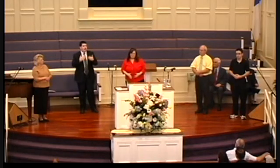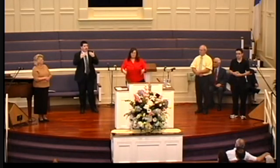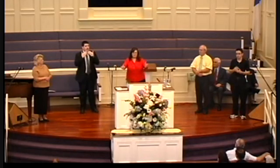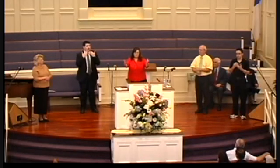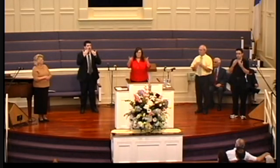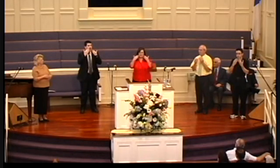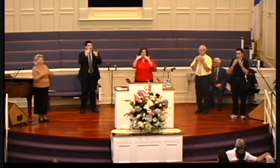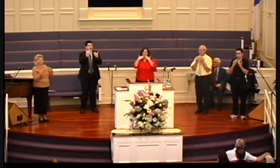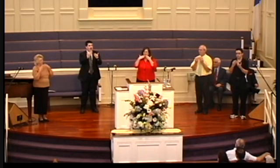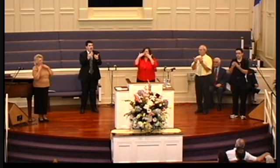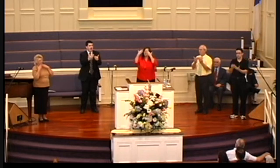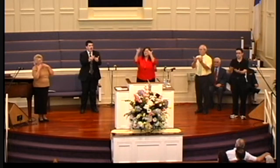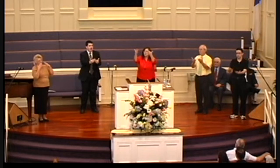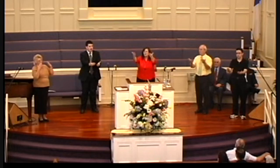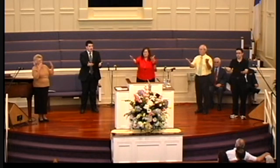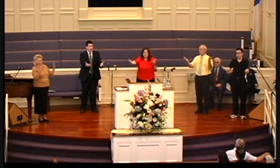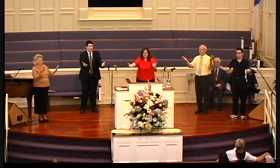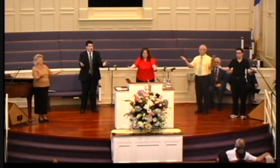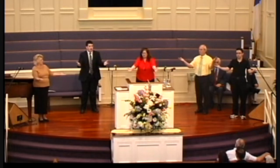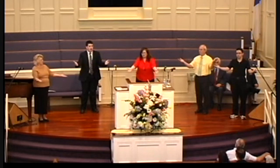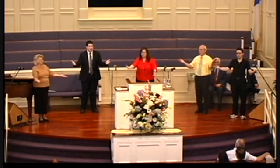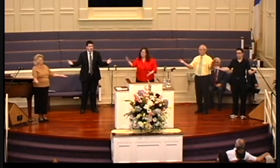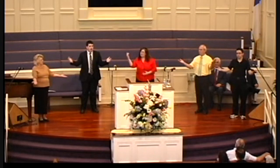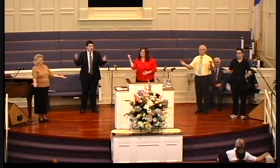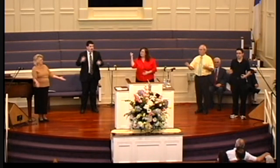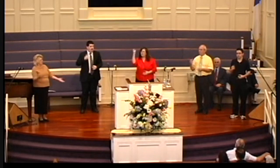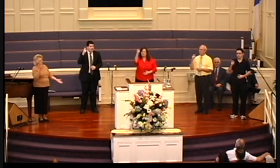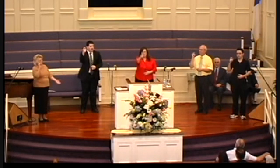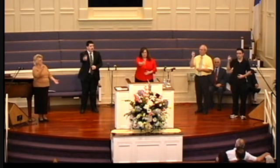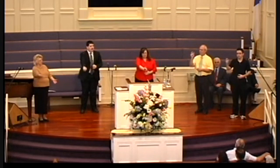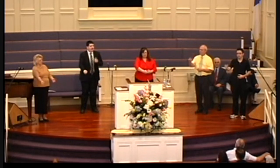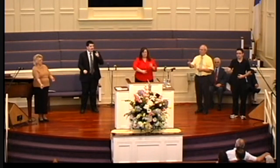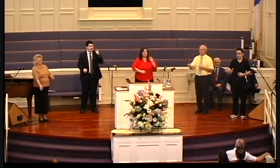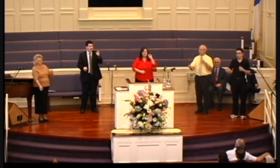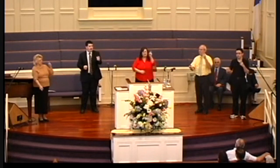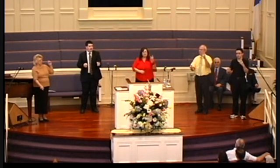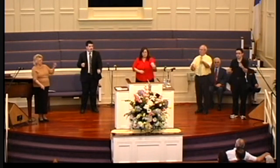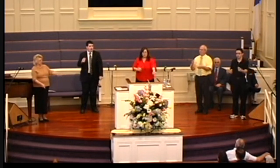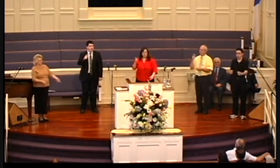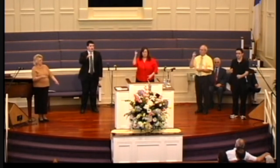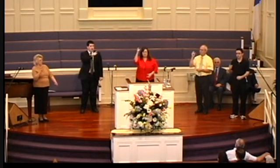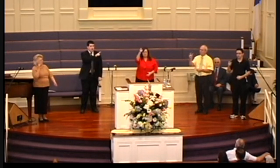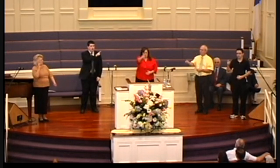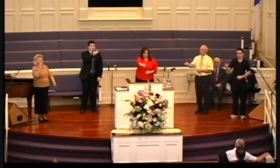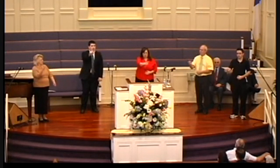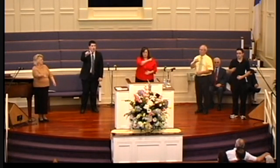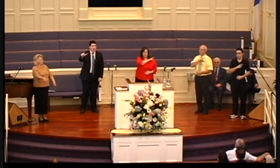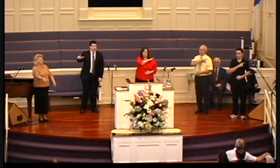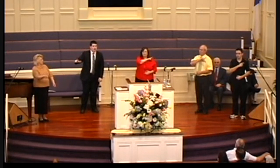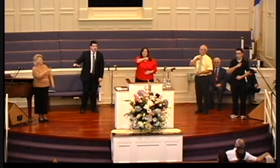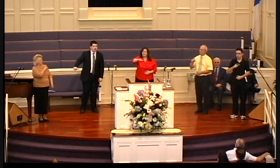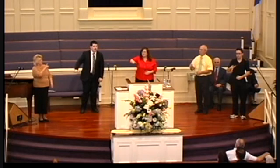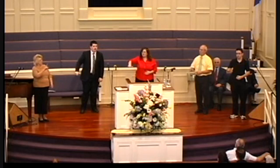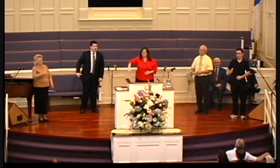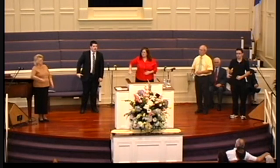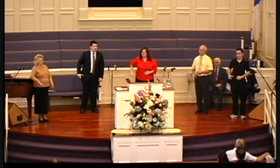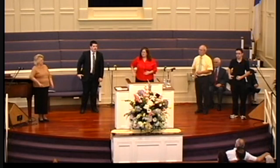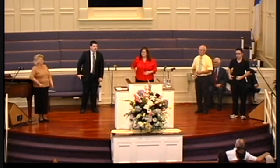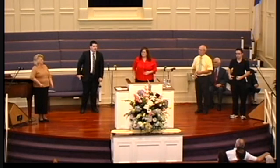Thank You For Giving To The Lord